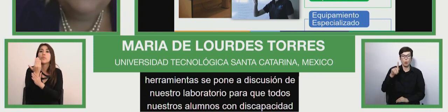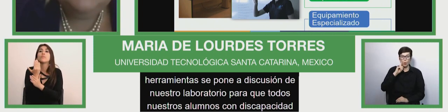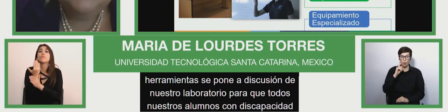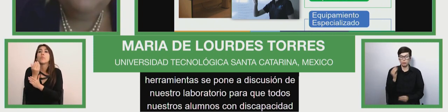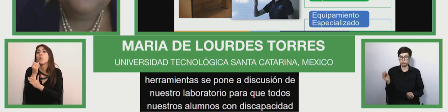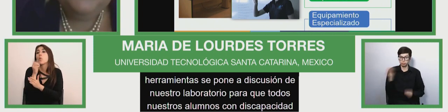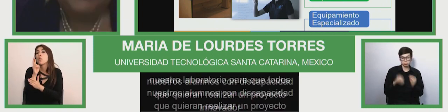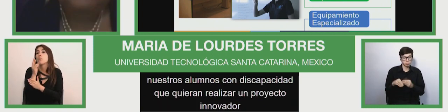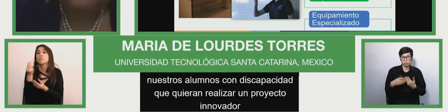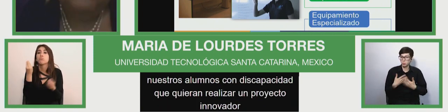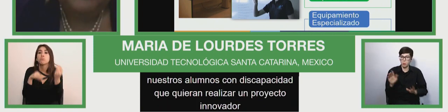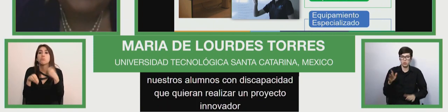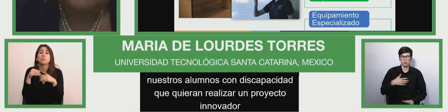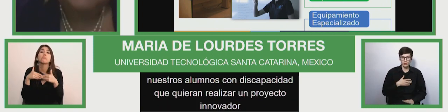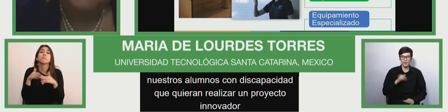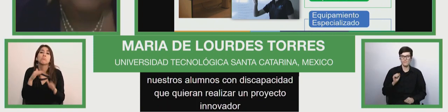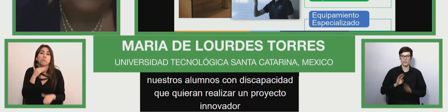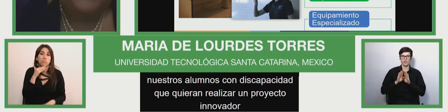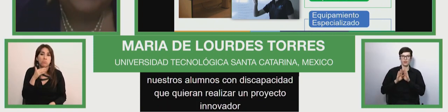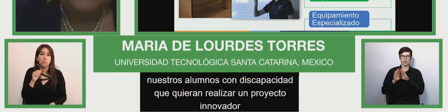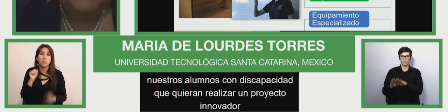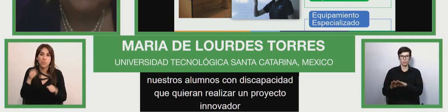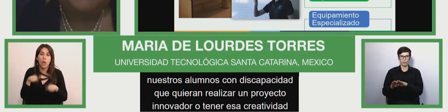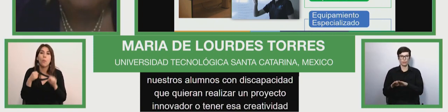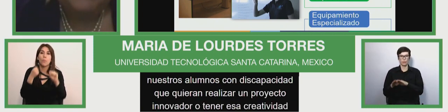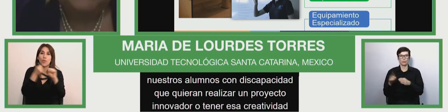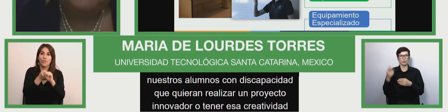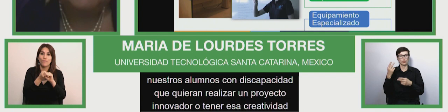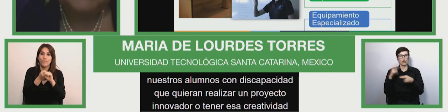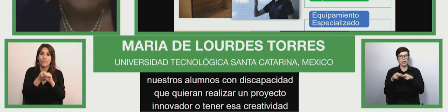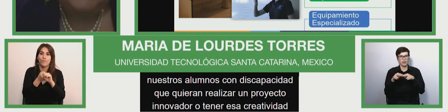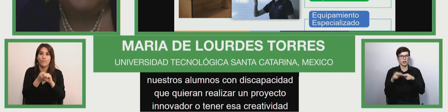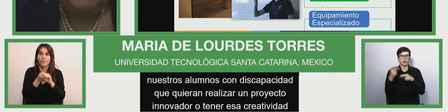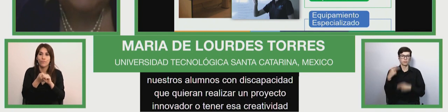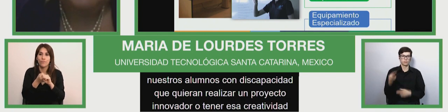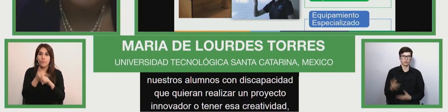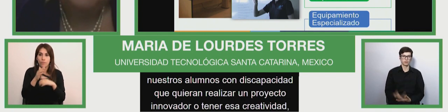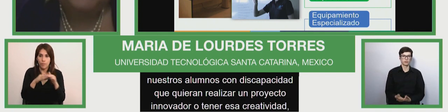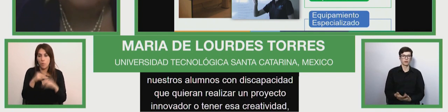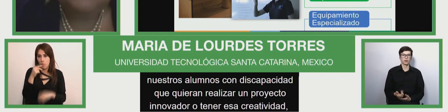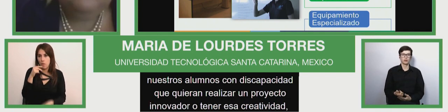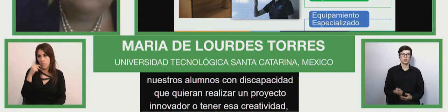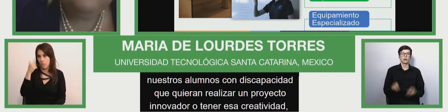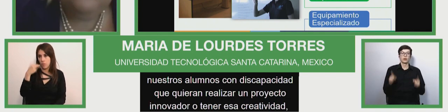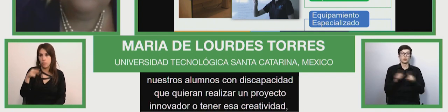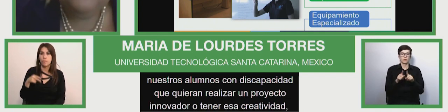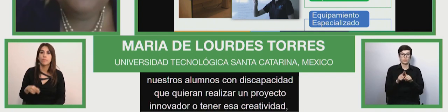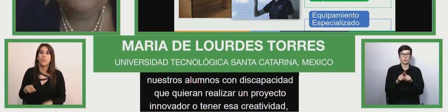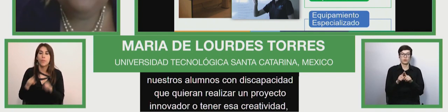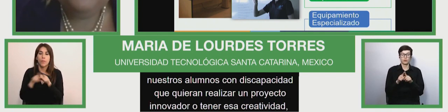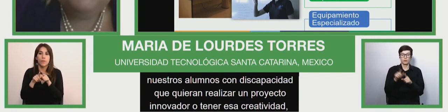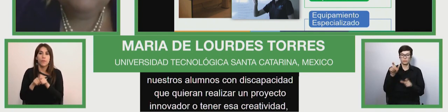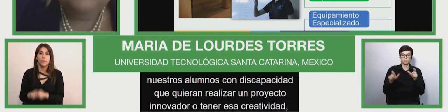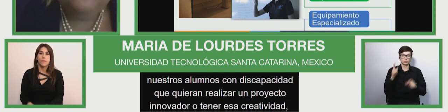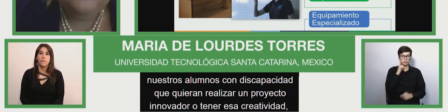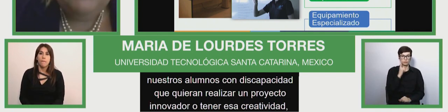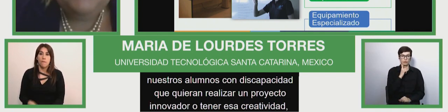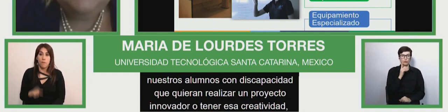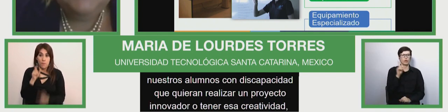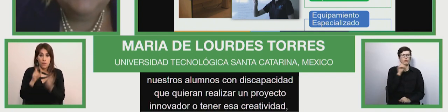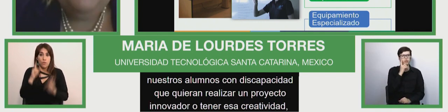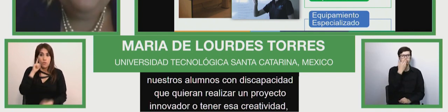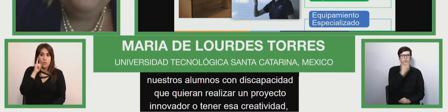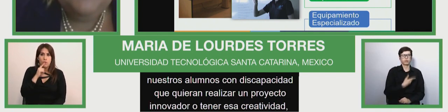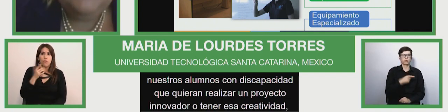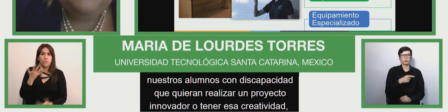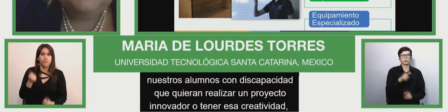so that through our laboratory all our students can have a new access to innovative projects and have these